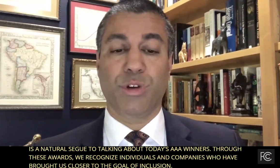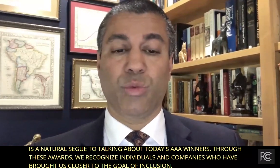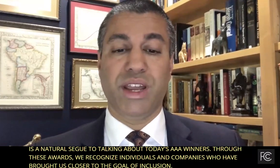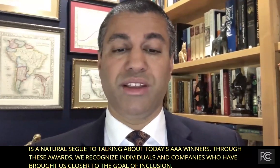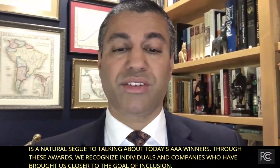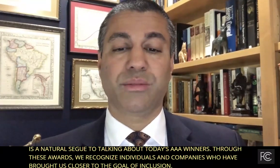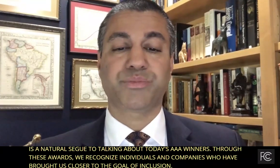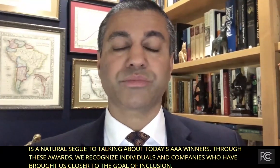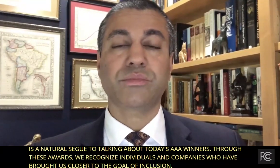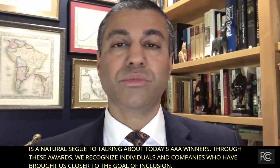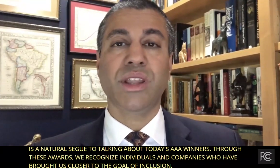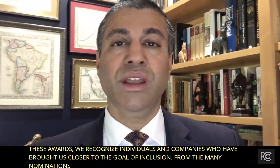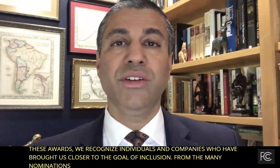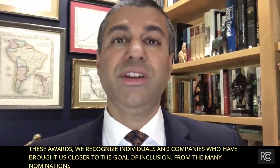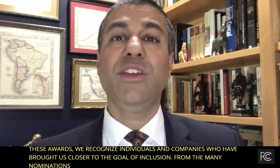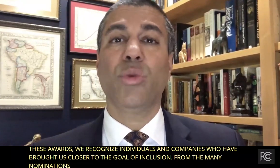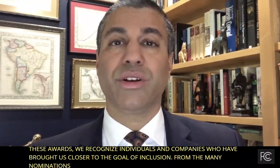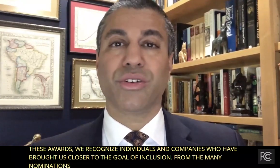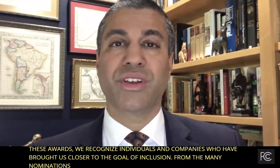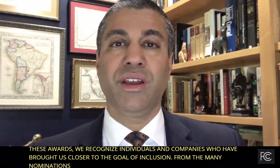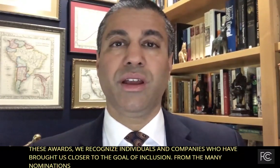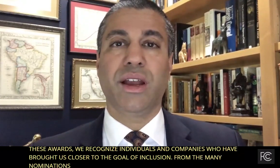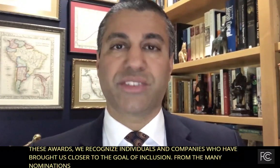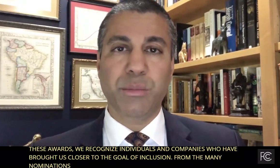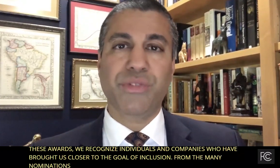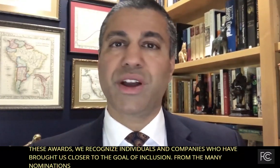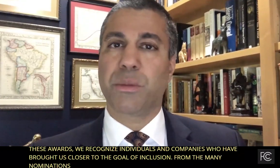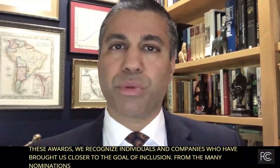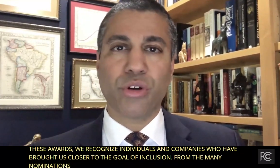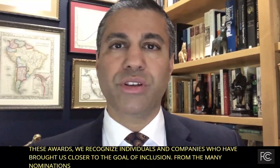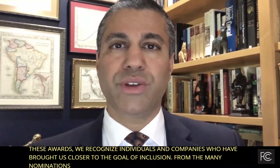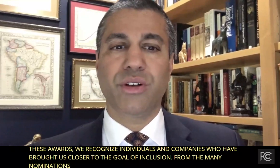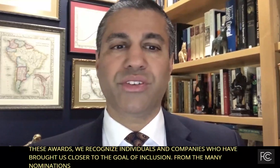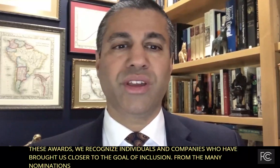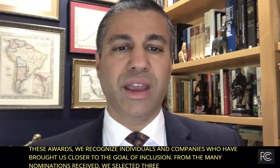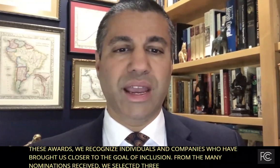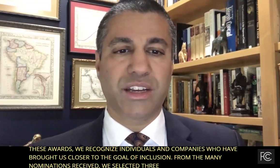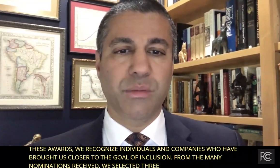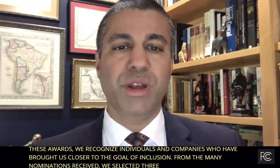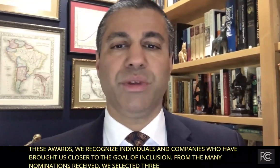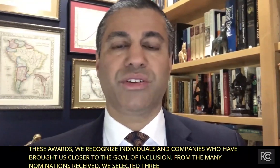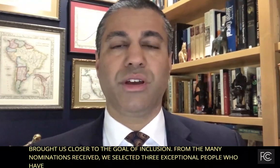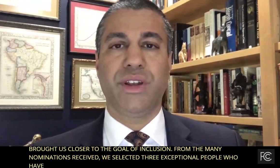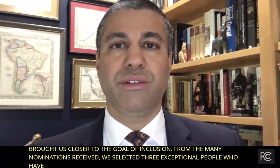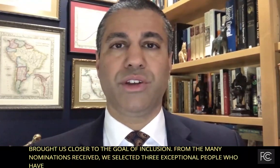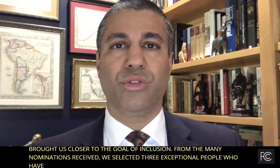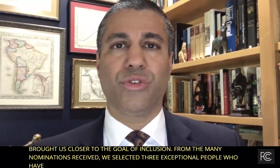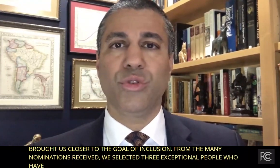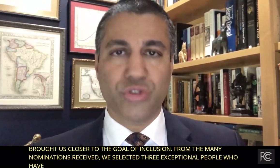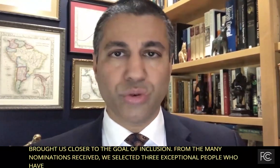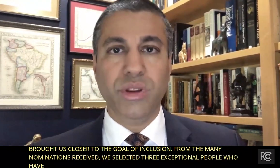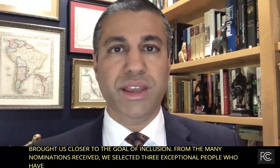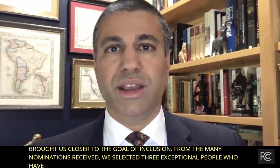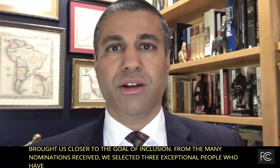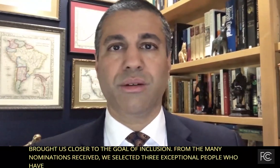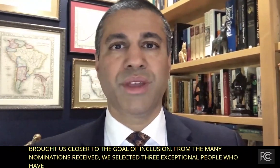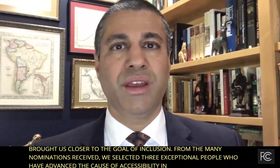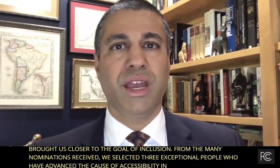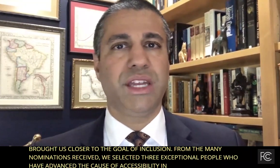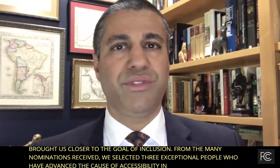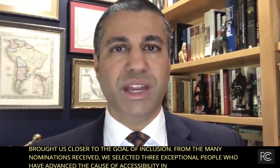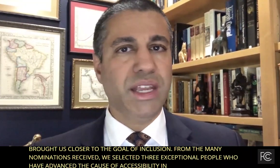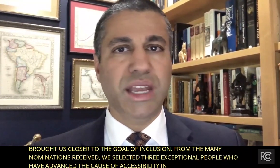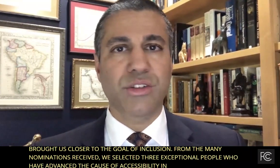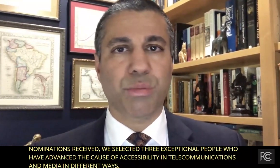in different ways. Today's winners exemplify the perseverance and commitment of individuals who truly care